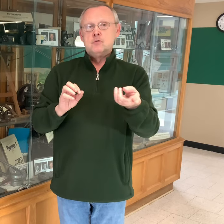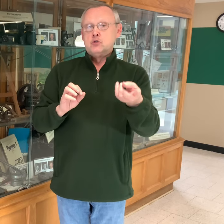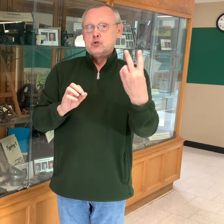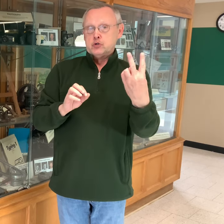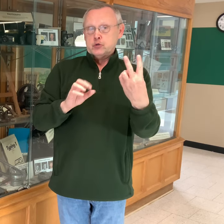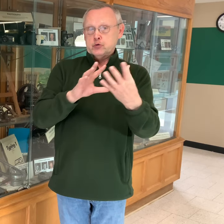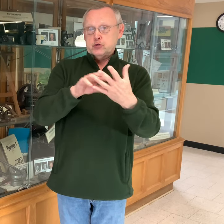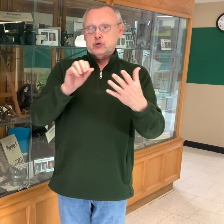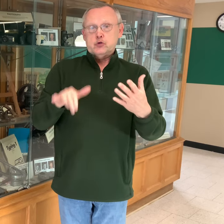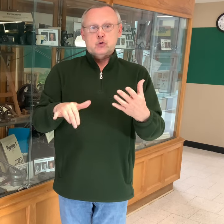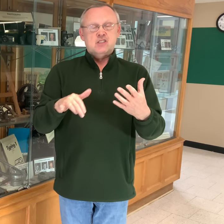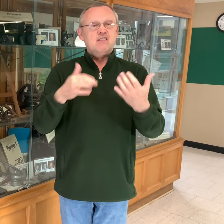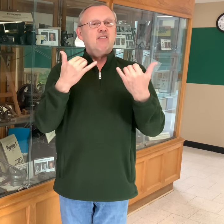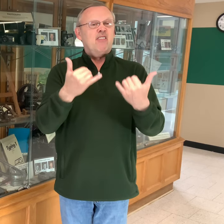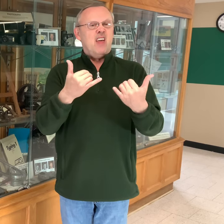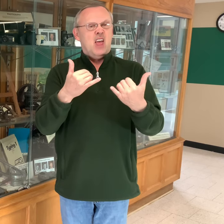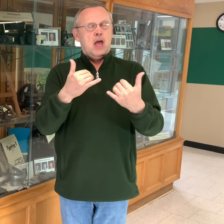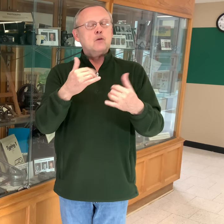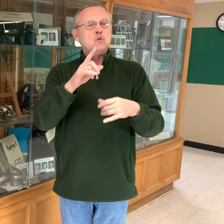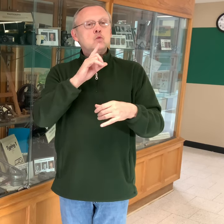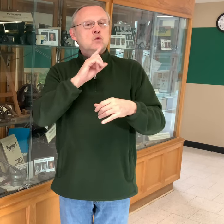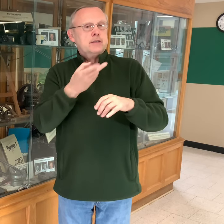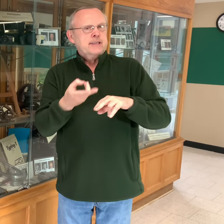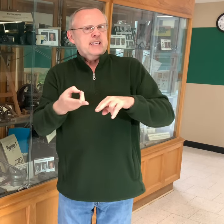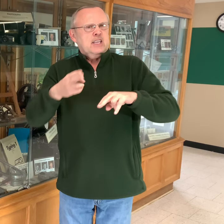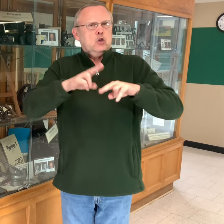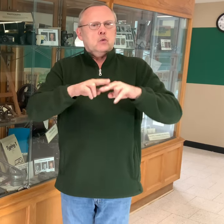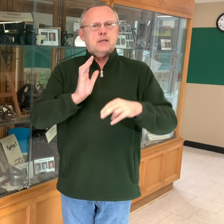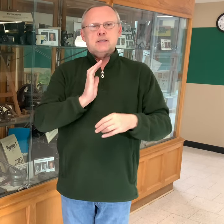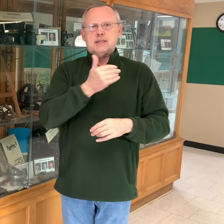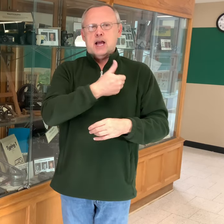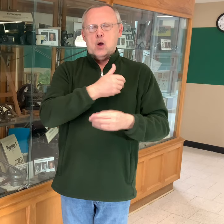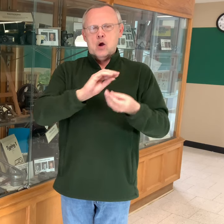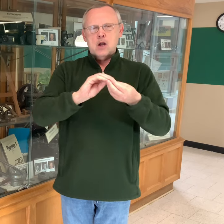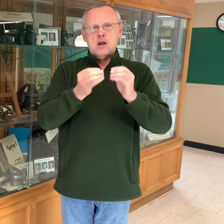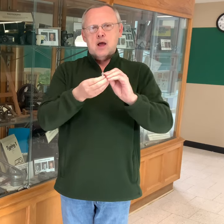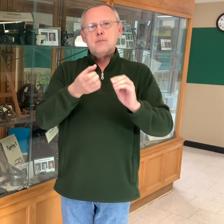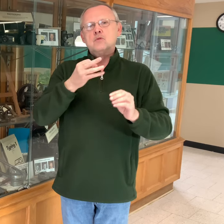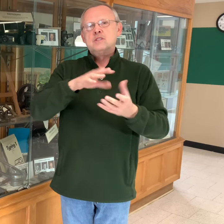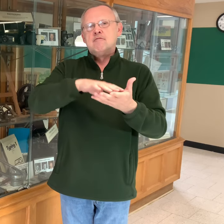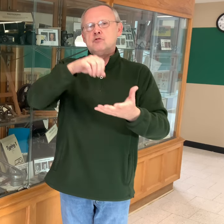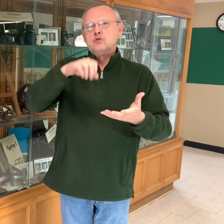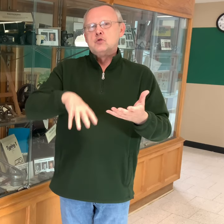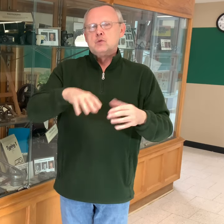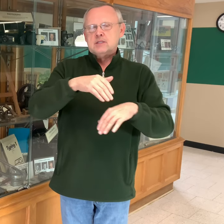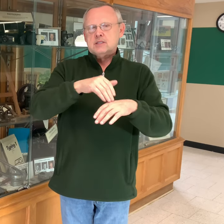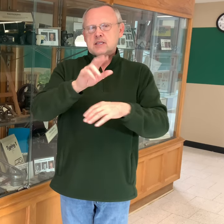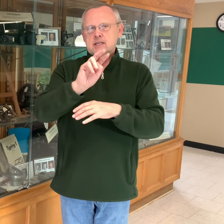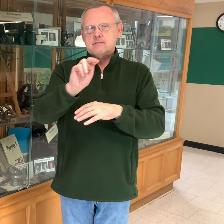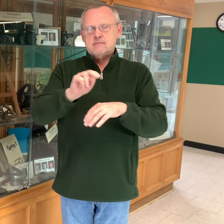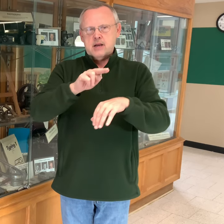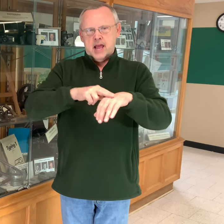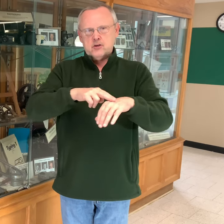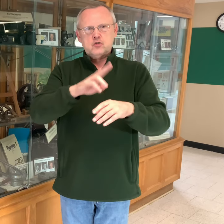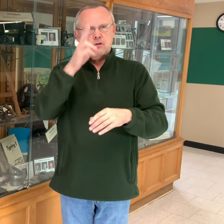With those two students joining, it has increased MSD's numbers in the National Honor Society.